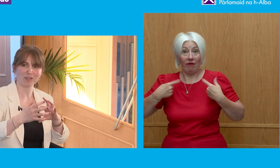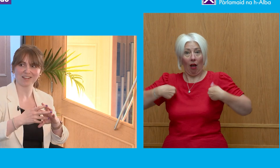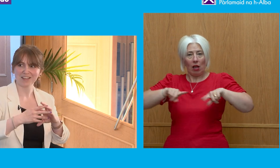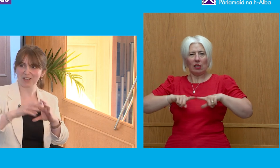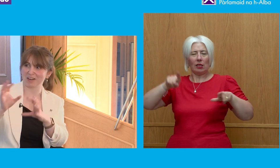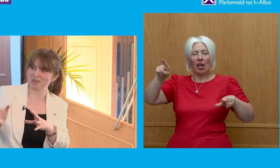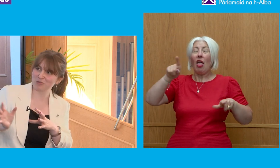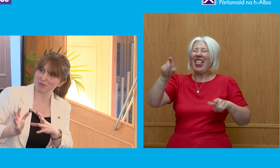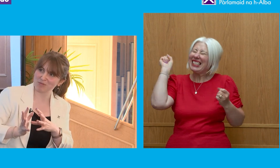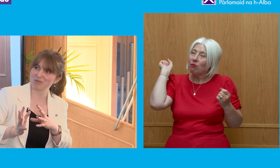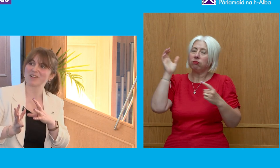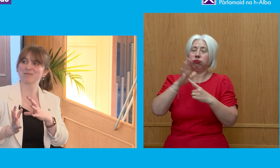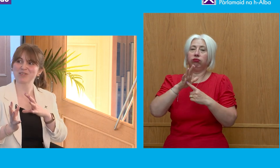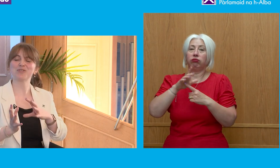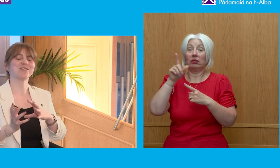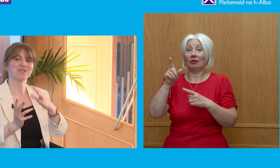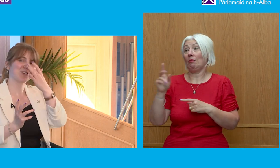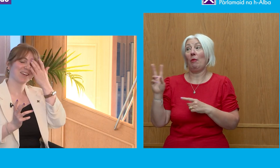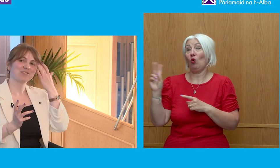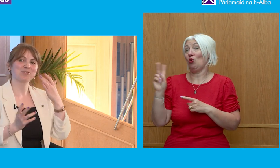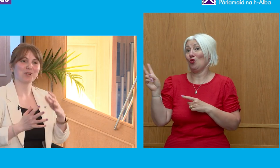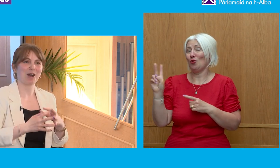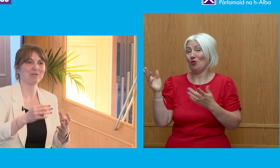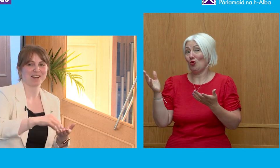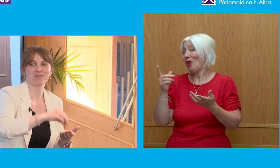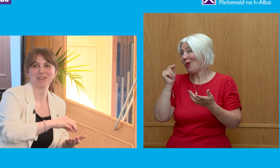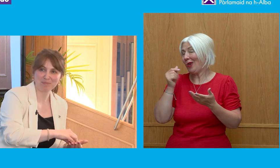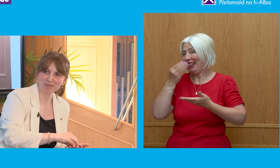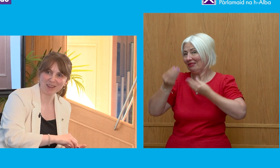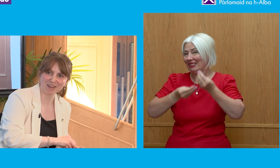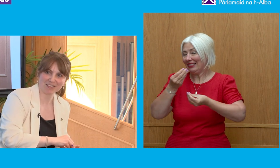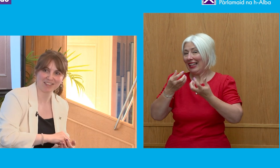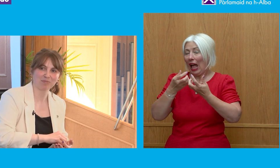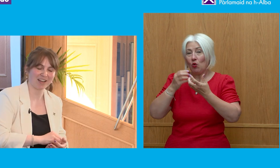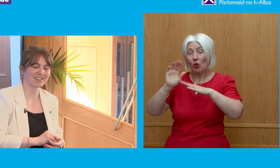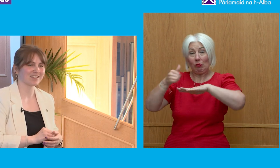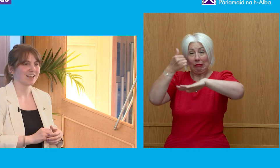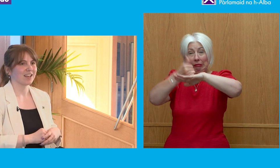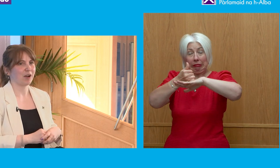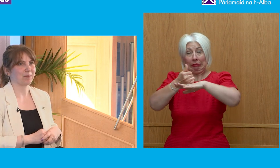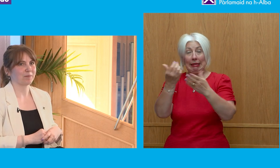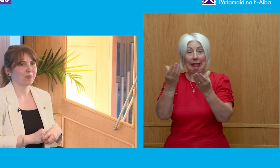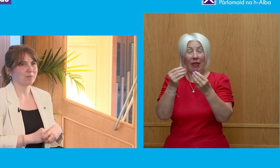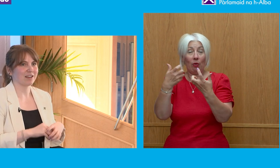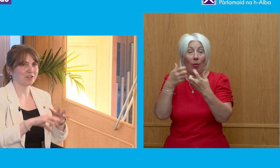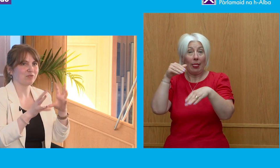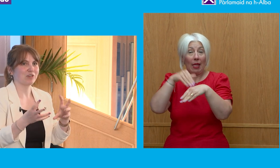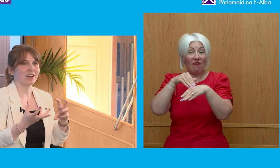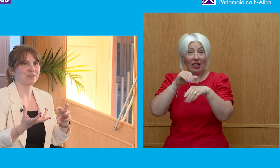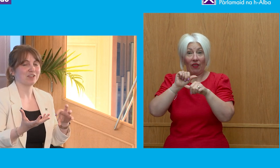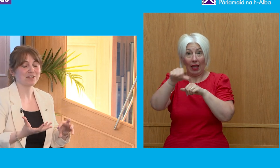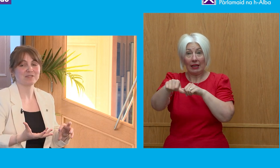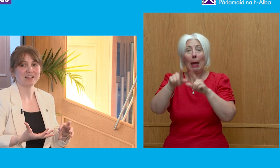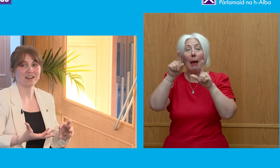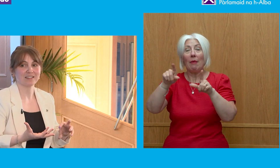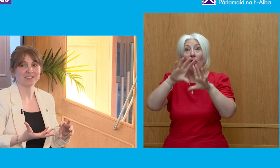don't know how that, I guess you two might probably better be suited to talk about how we actually might implement that in practice. But as an overall